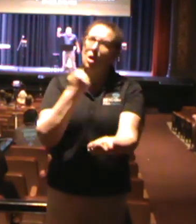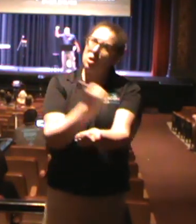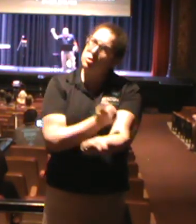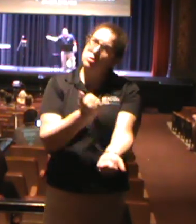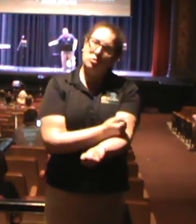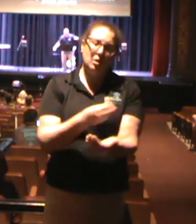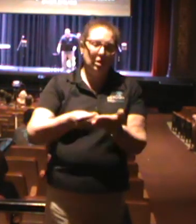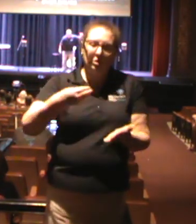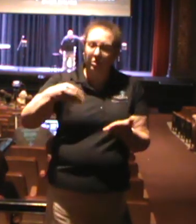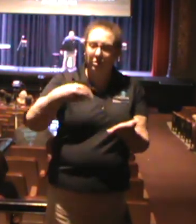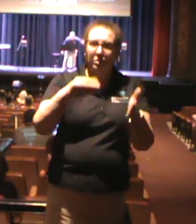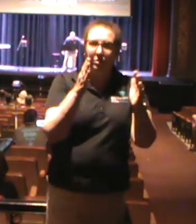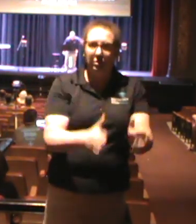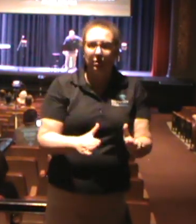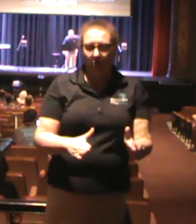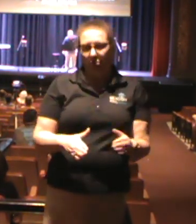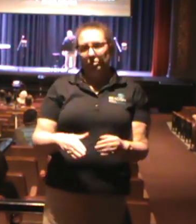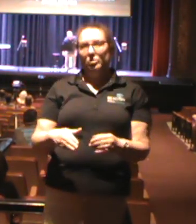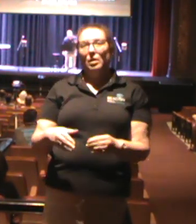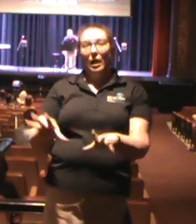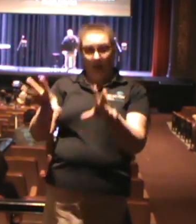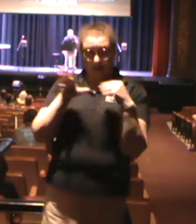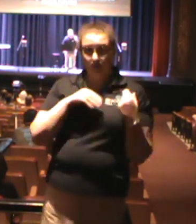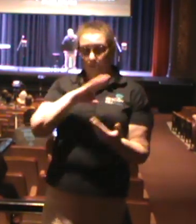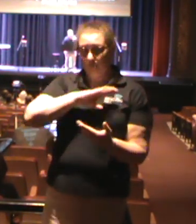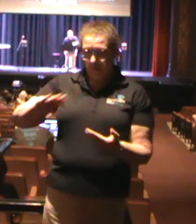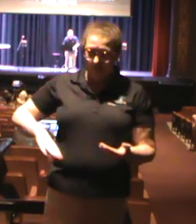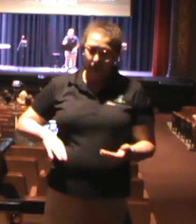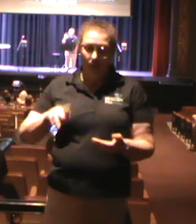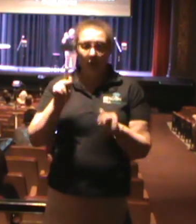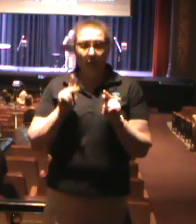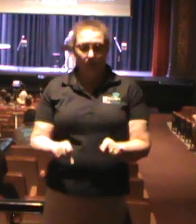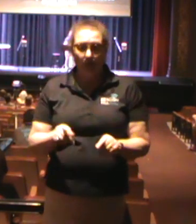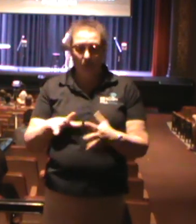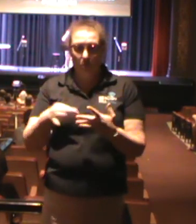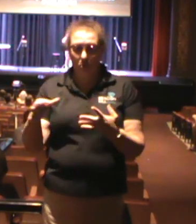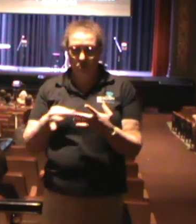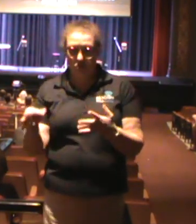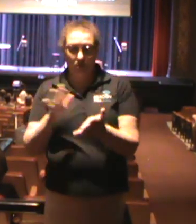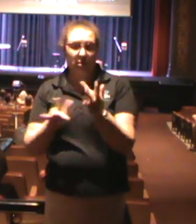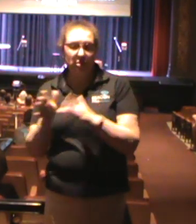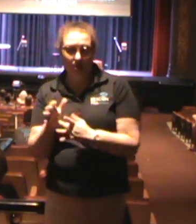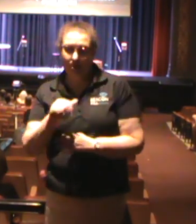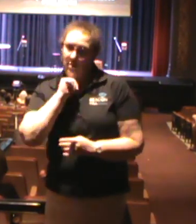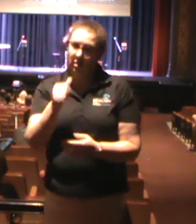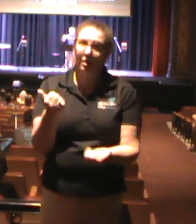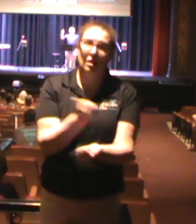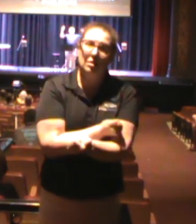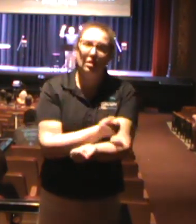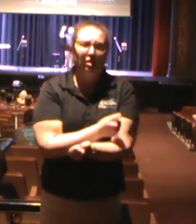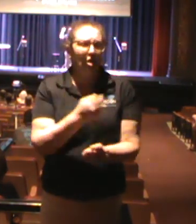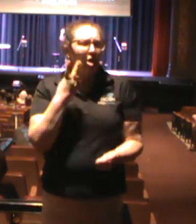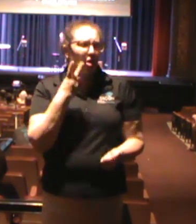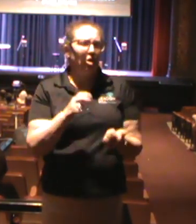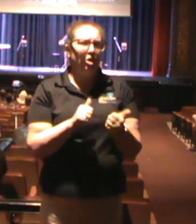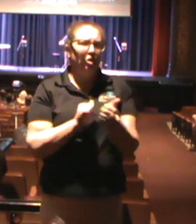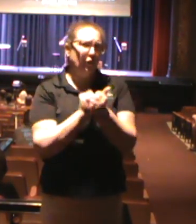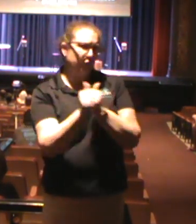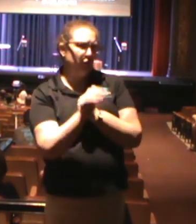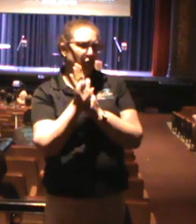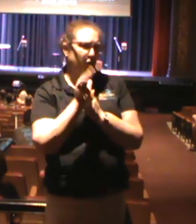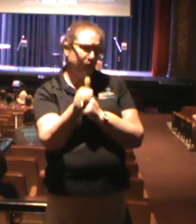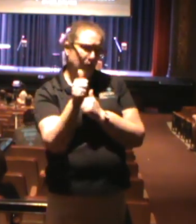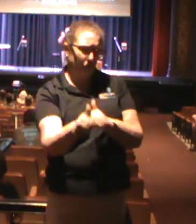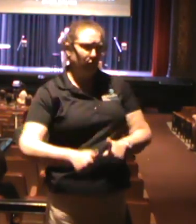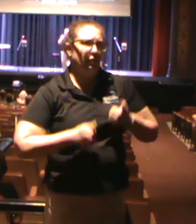People choosing Jesus over drugs. You need to look no further than your own testimony to see that there is still